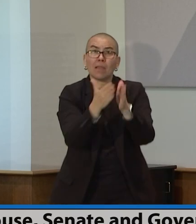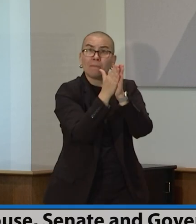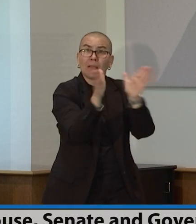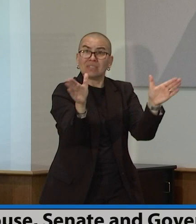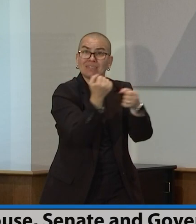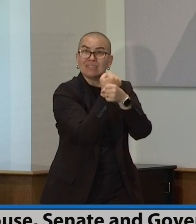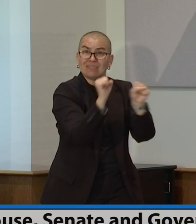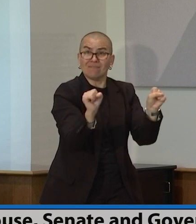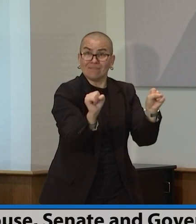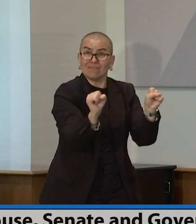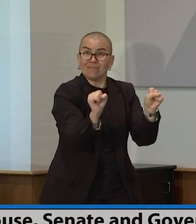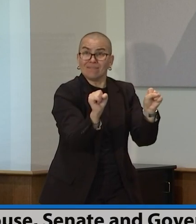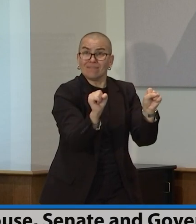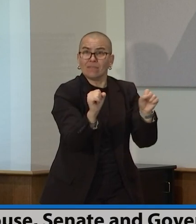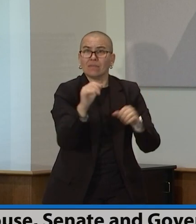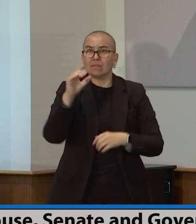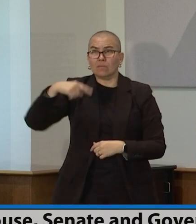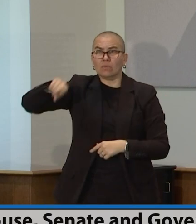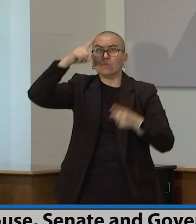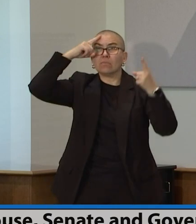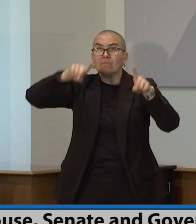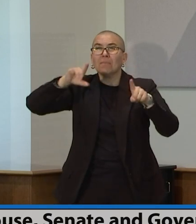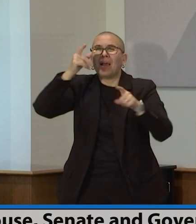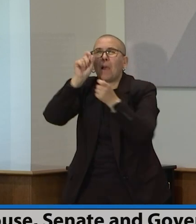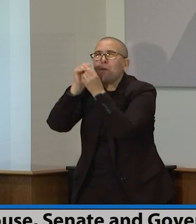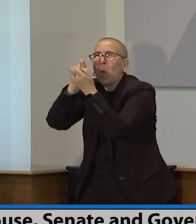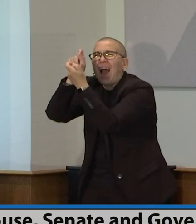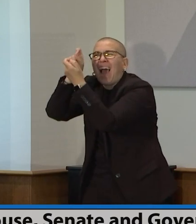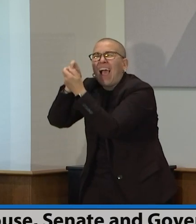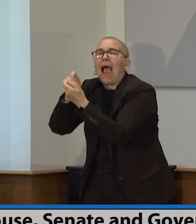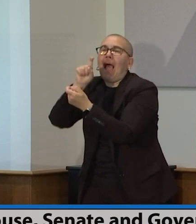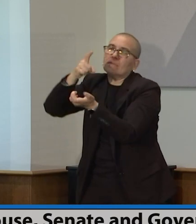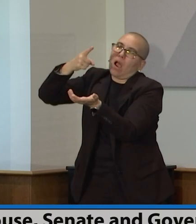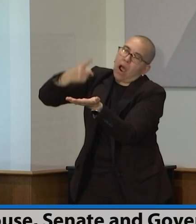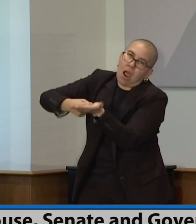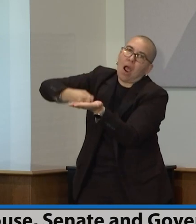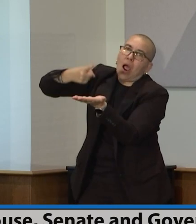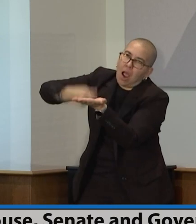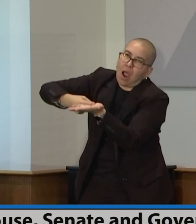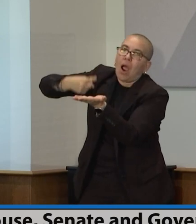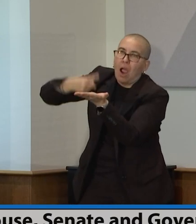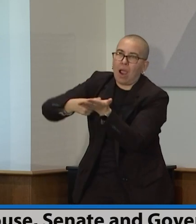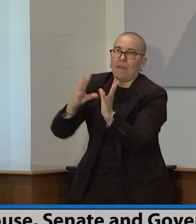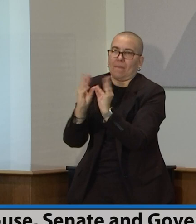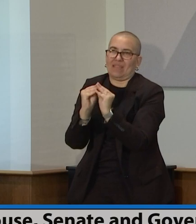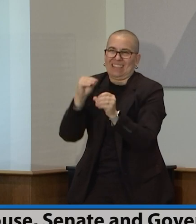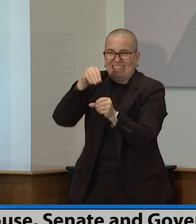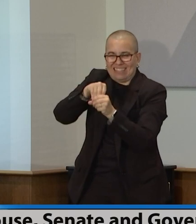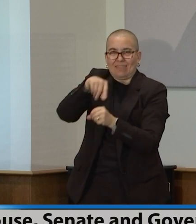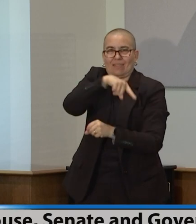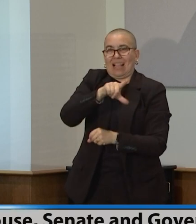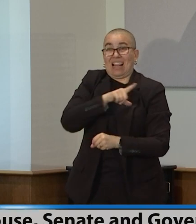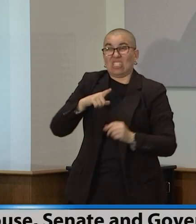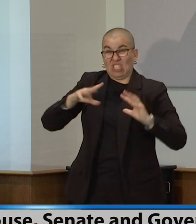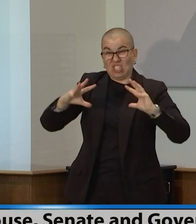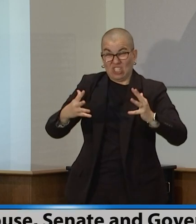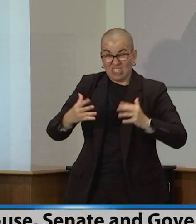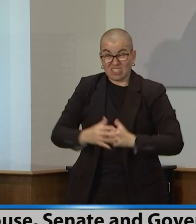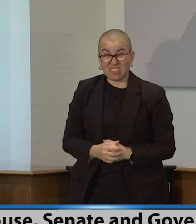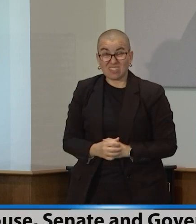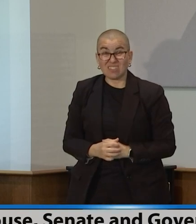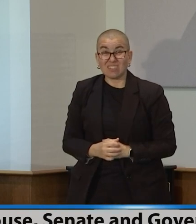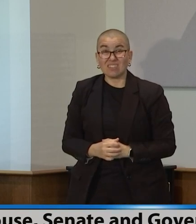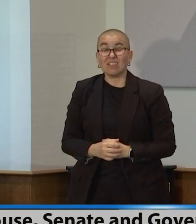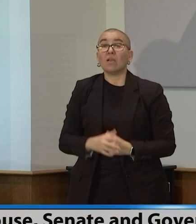big piece of this. It's not the end. It's a big piece. work will start. But this is where democracy can really, can really shine. And I, again, I don't,